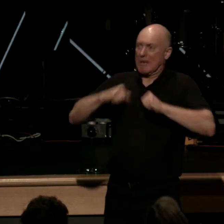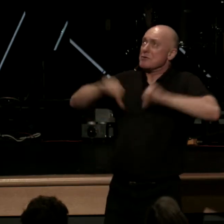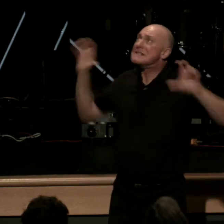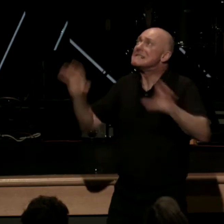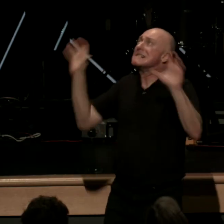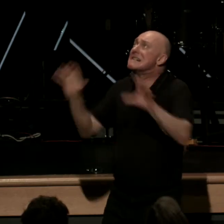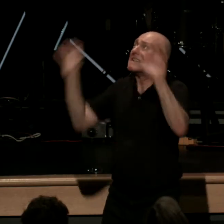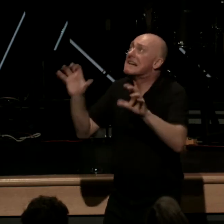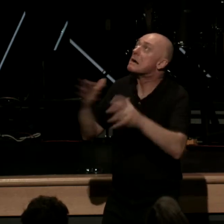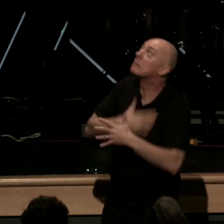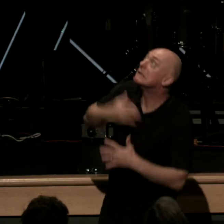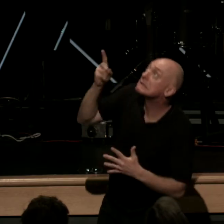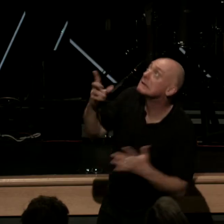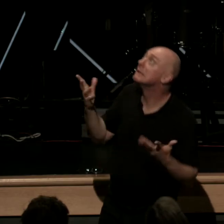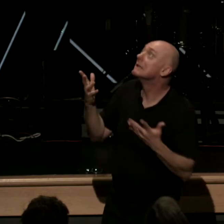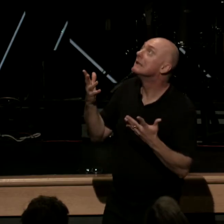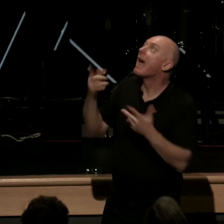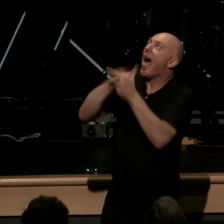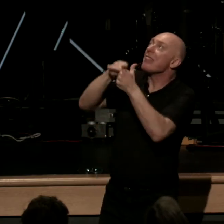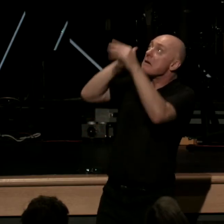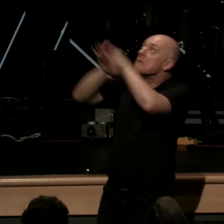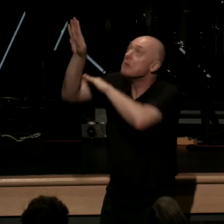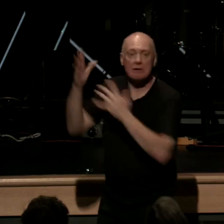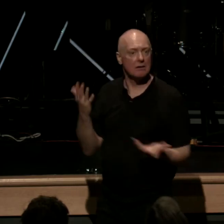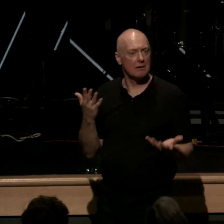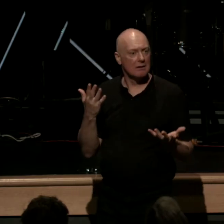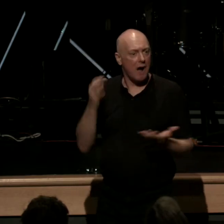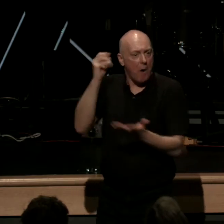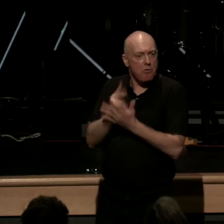higher being so I gain access and favor into whatever I believe is next